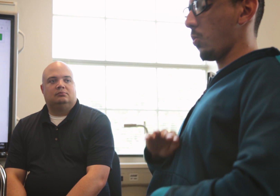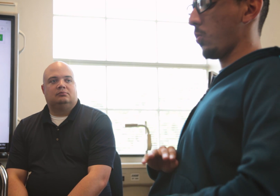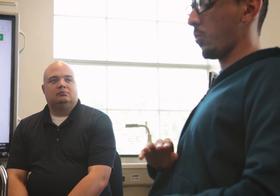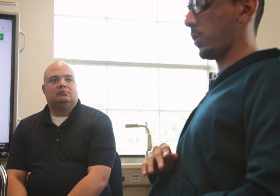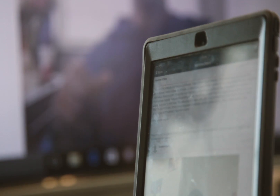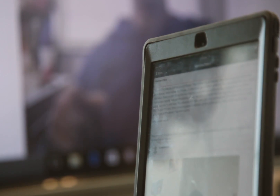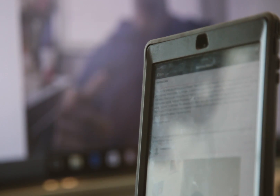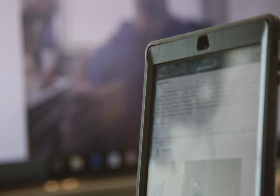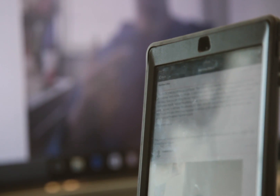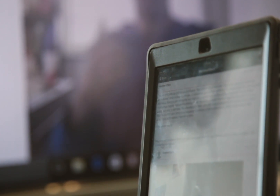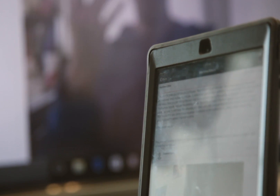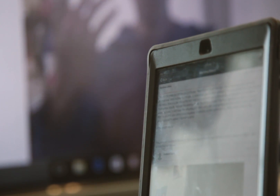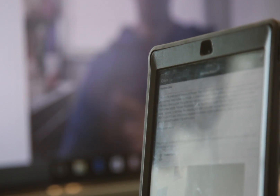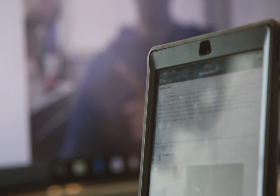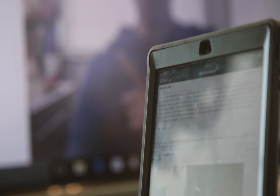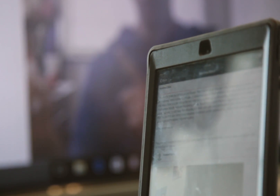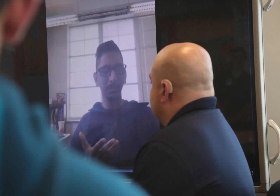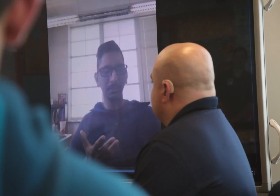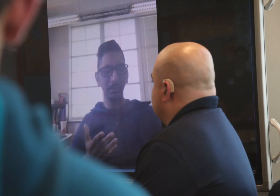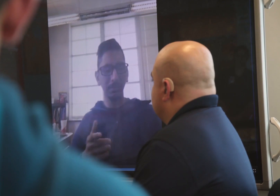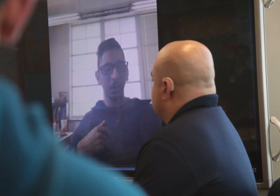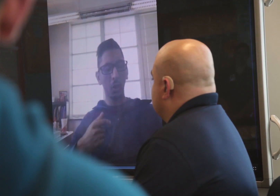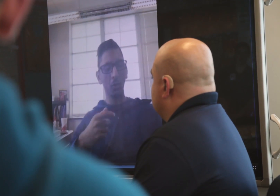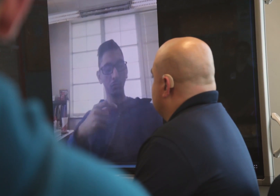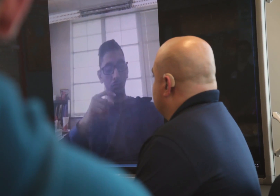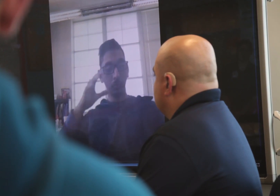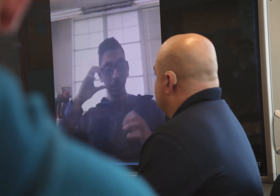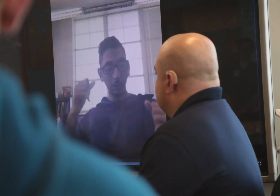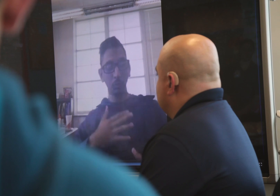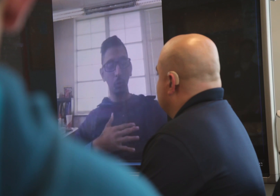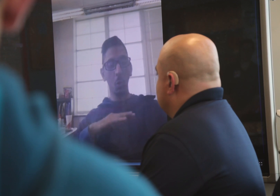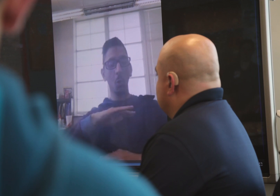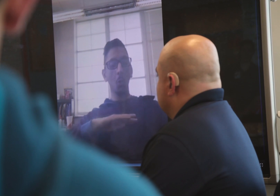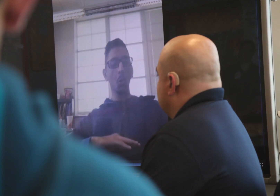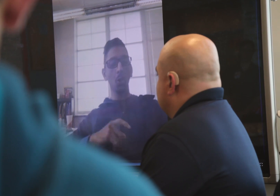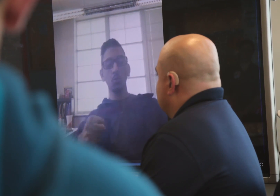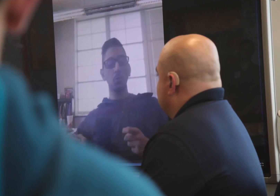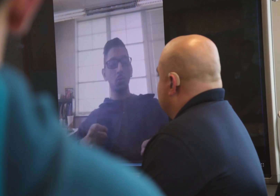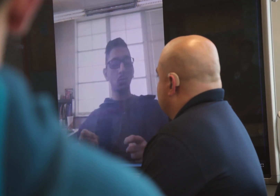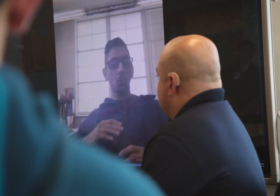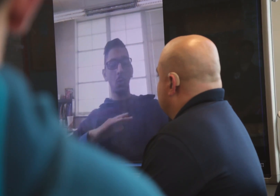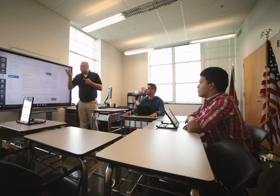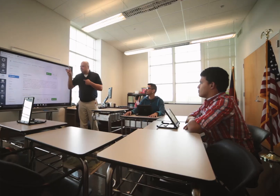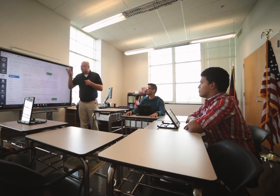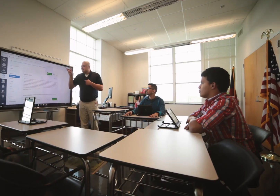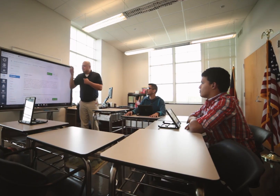The students are more motivated because they have a clearer understanding of what's going on. With